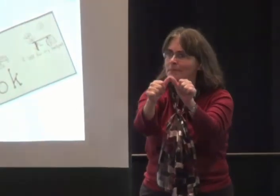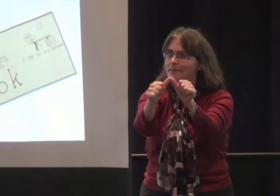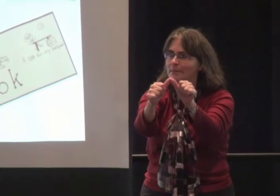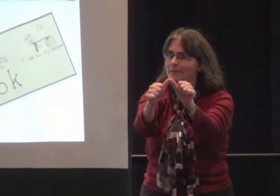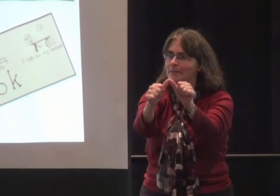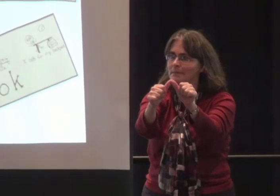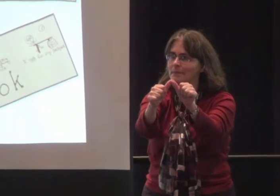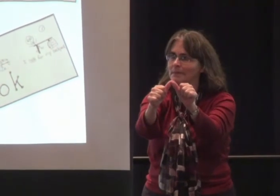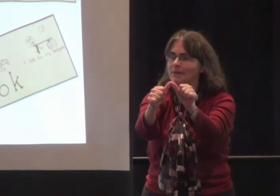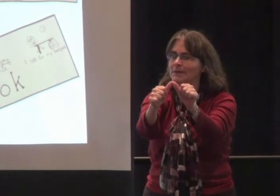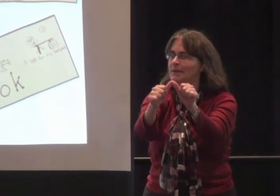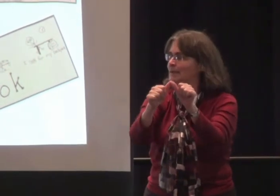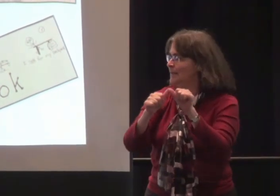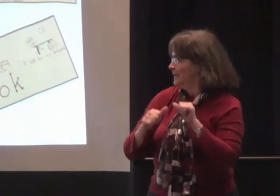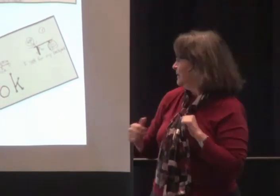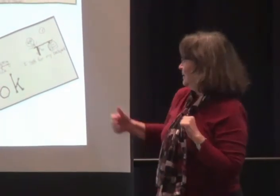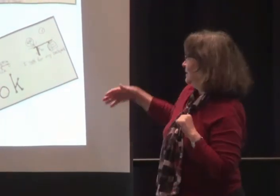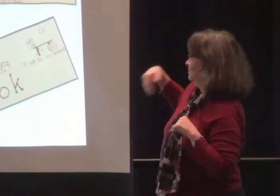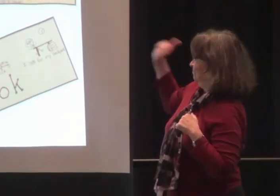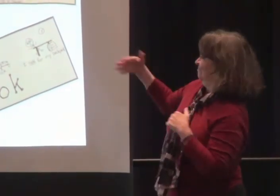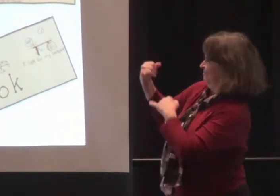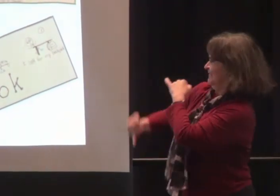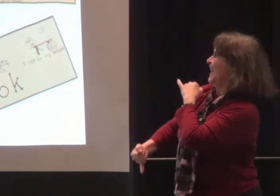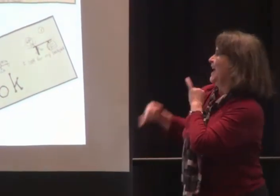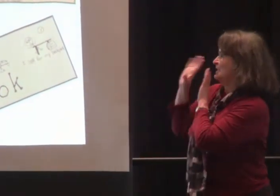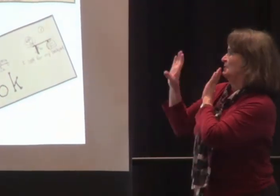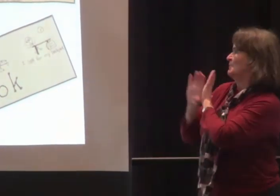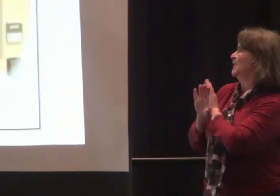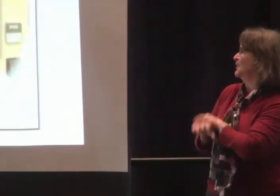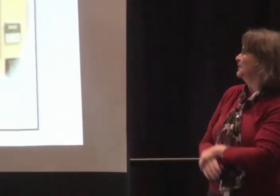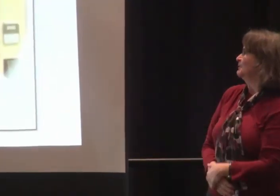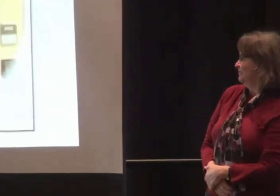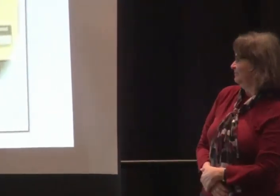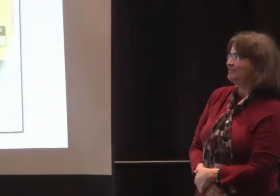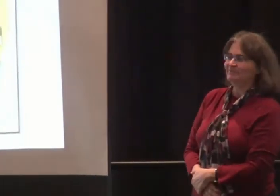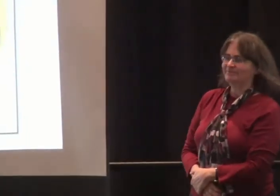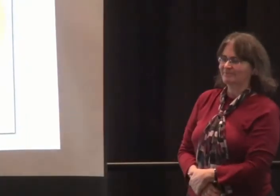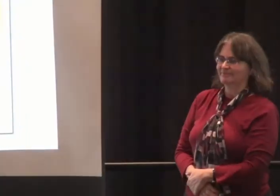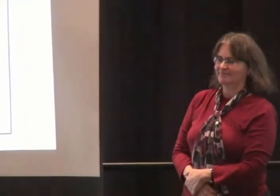disseminated and how it will last in our community. Let's move on to this last picture.